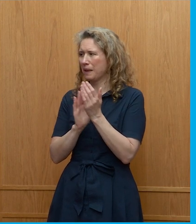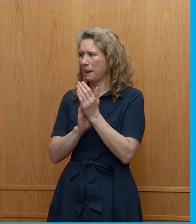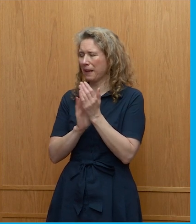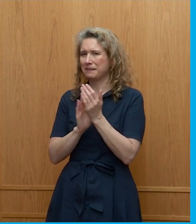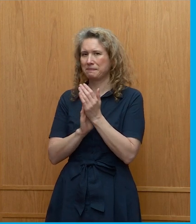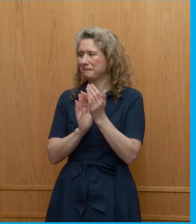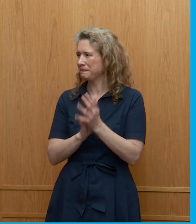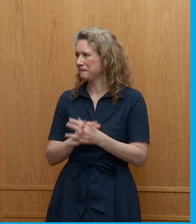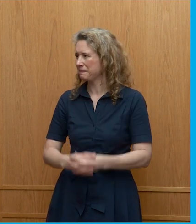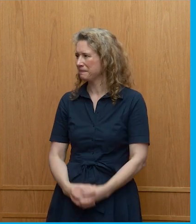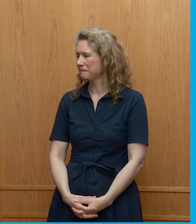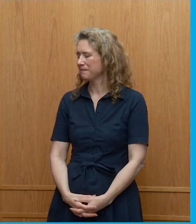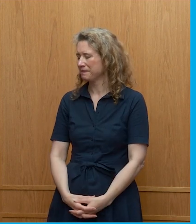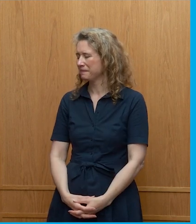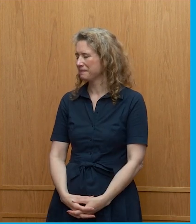thank you